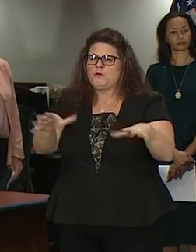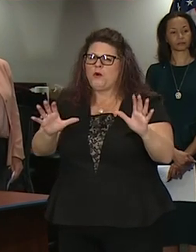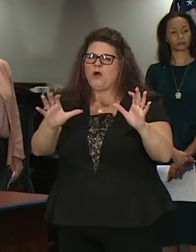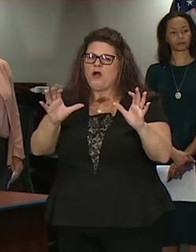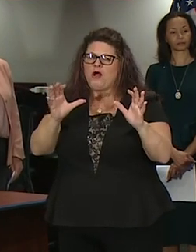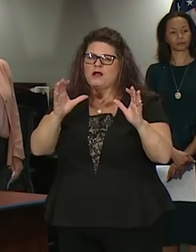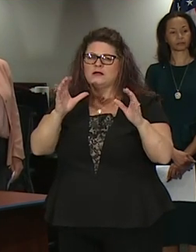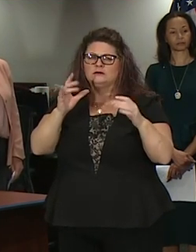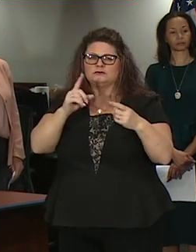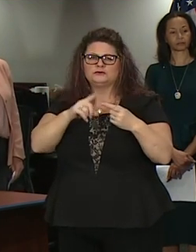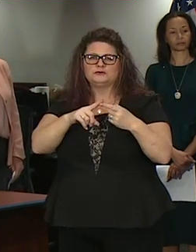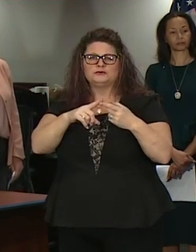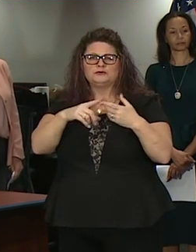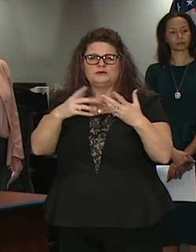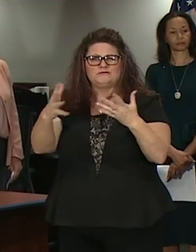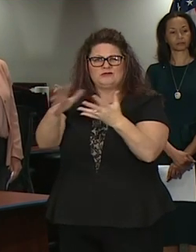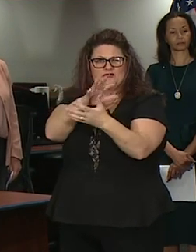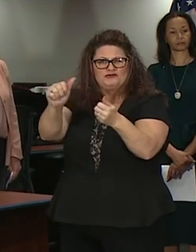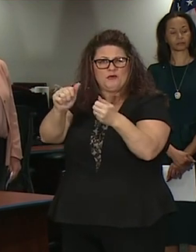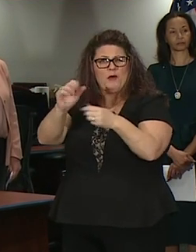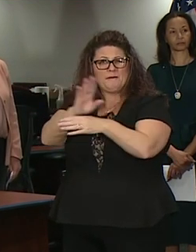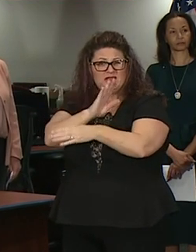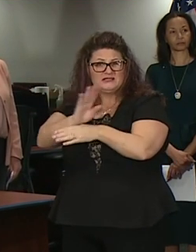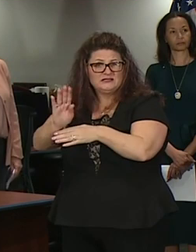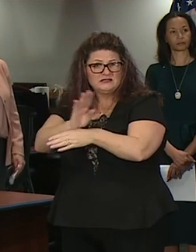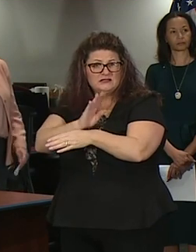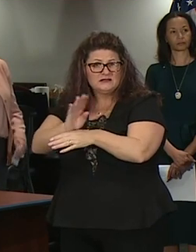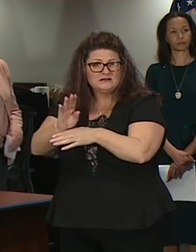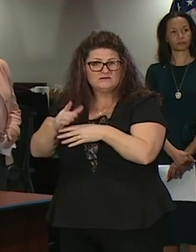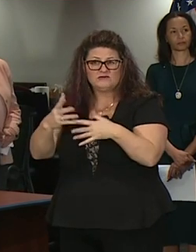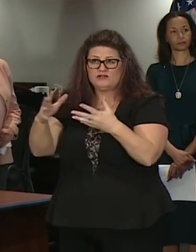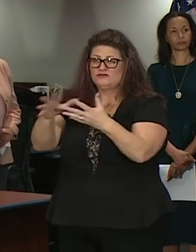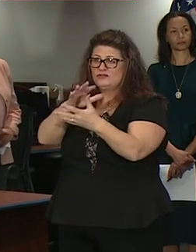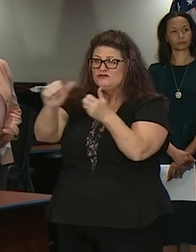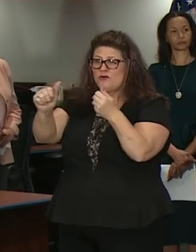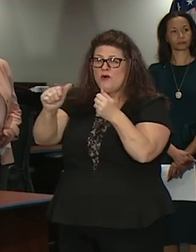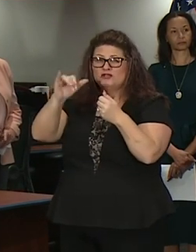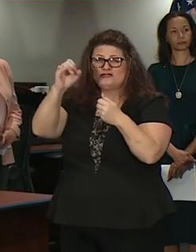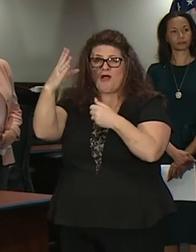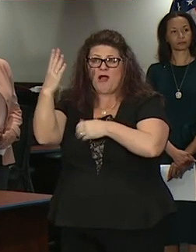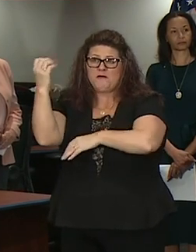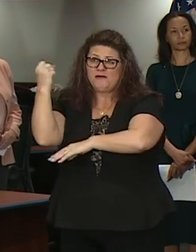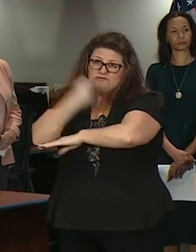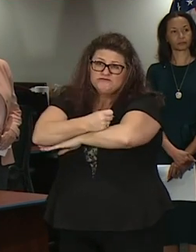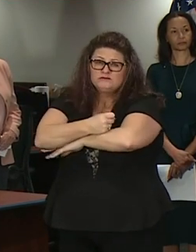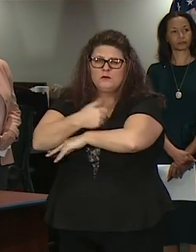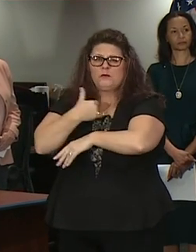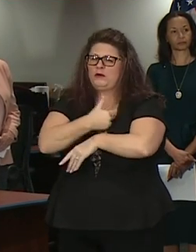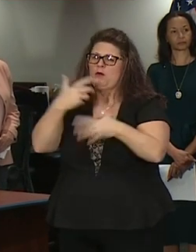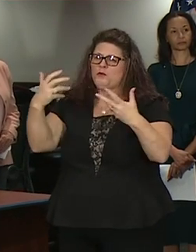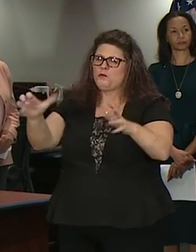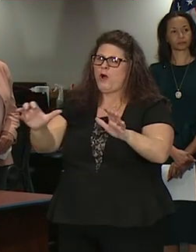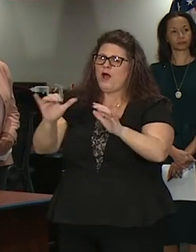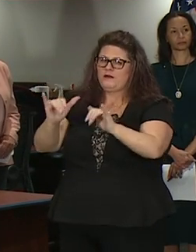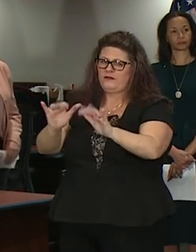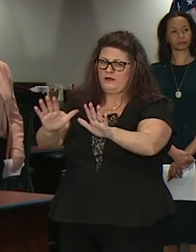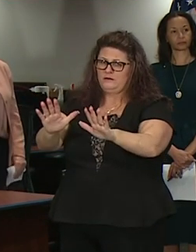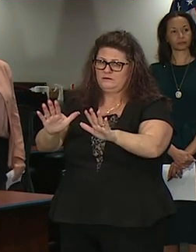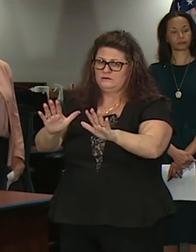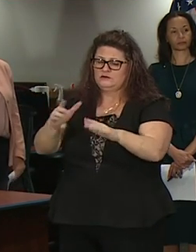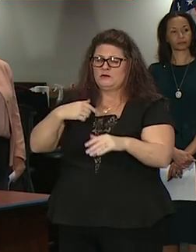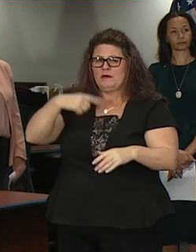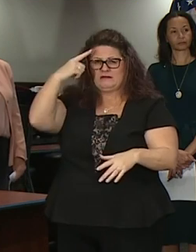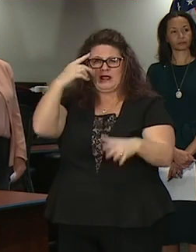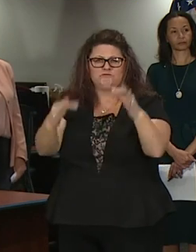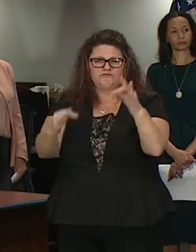destroying businesses and jobs that people are depending on so we're working hard and since